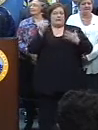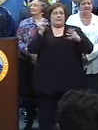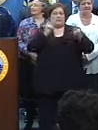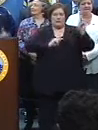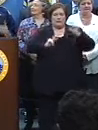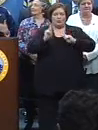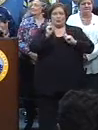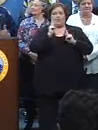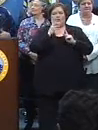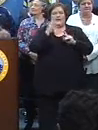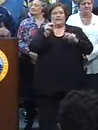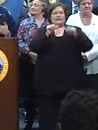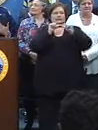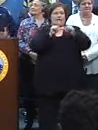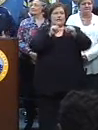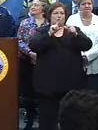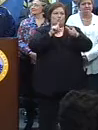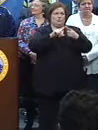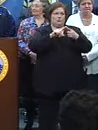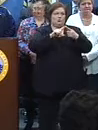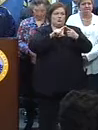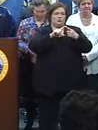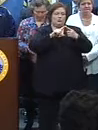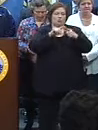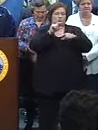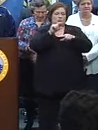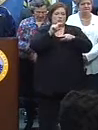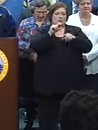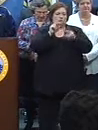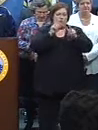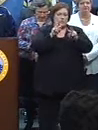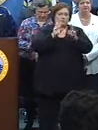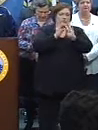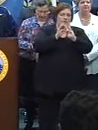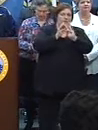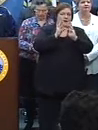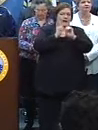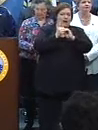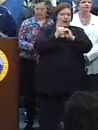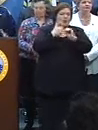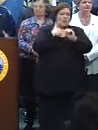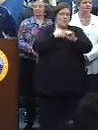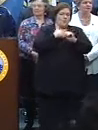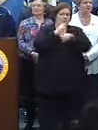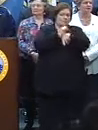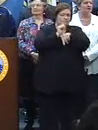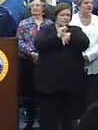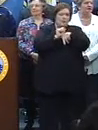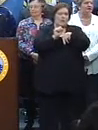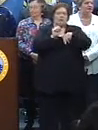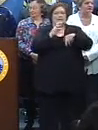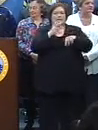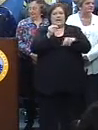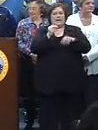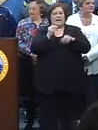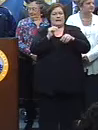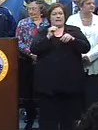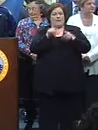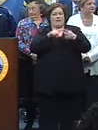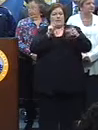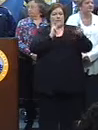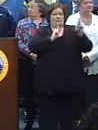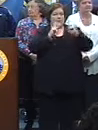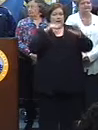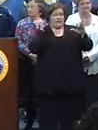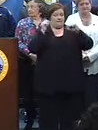and continued to be nimble as the weather changed and as the crowds grew or diminished, but